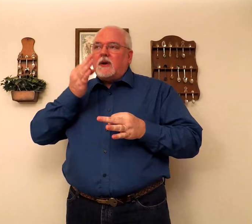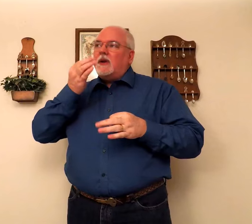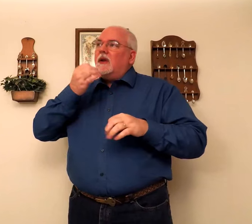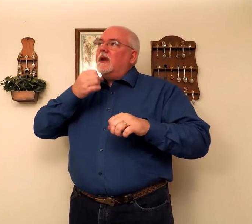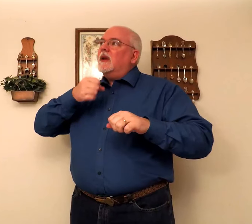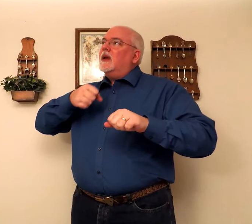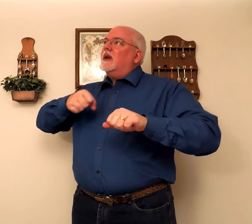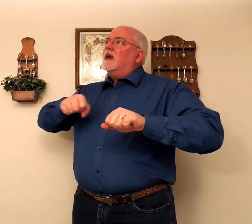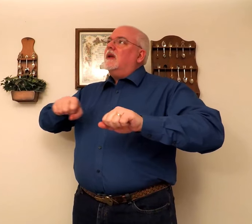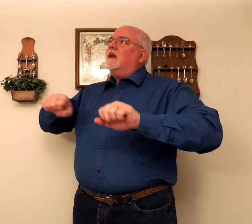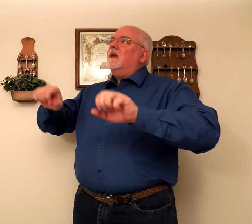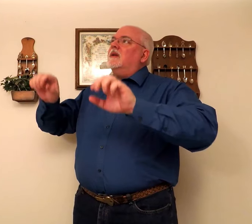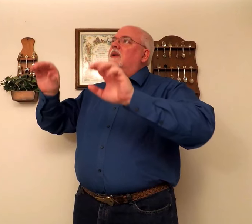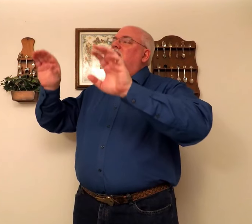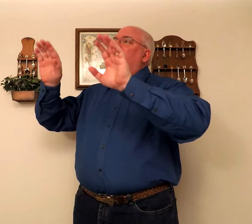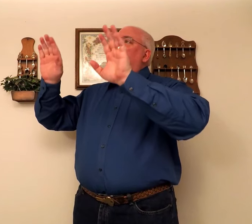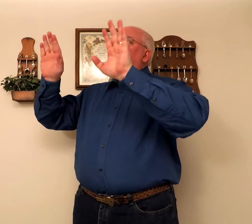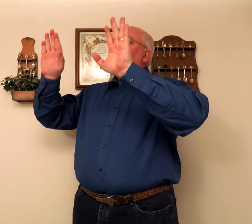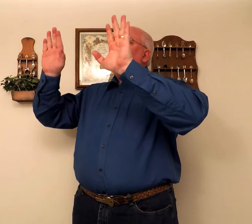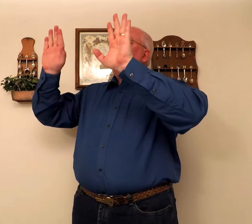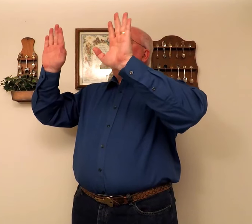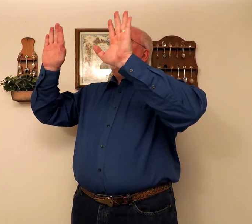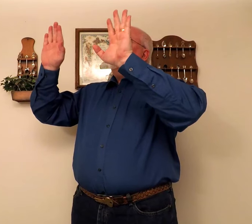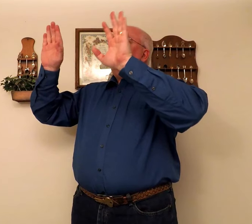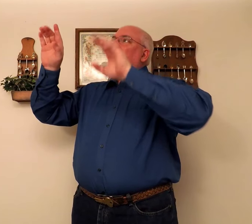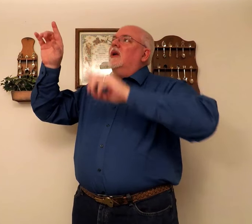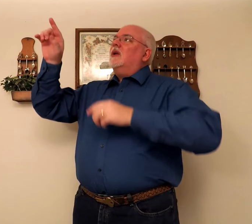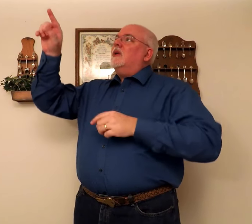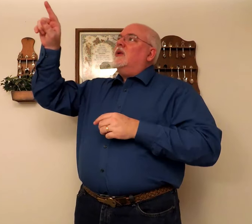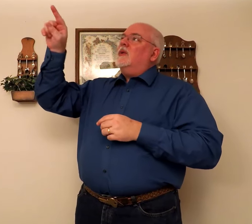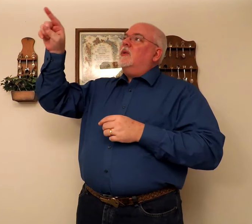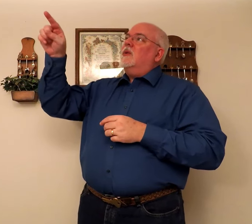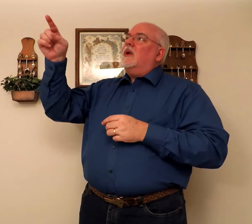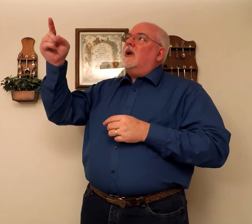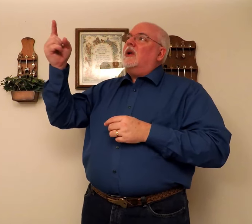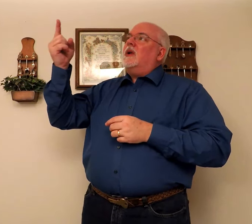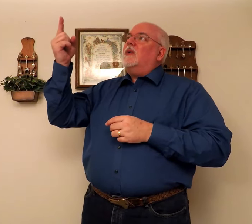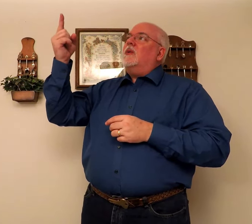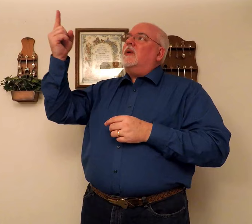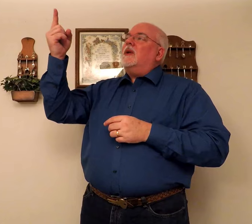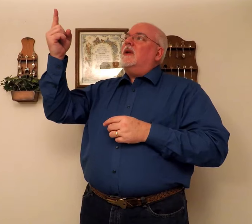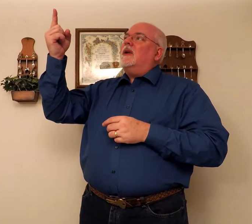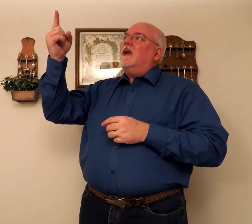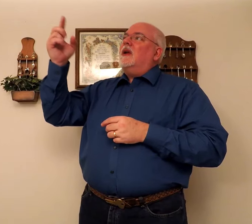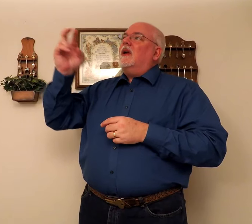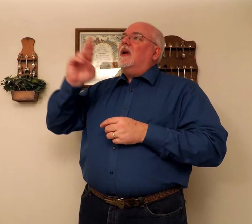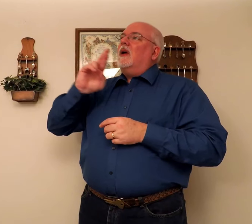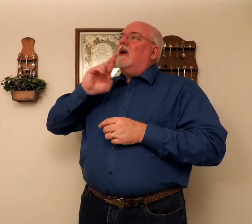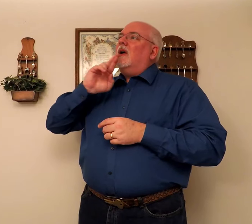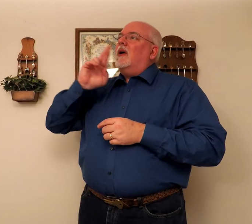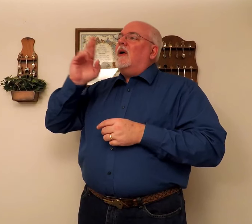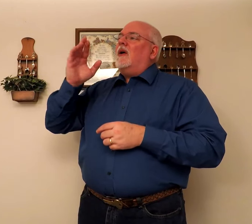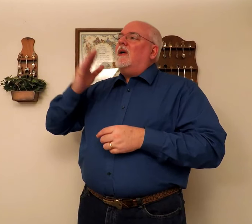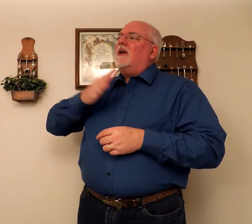yield. You alone are